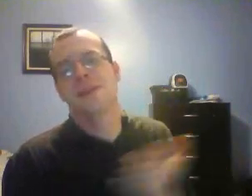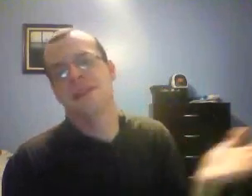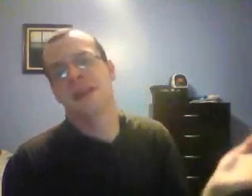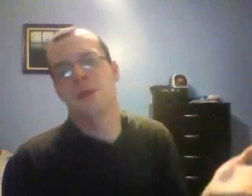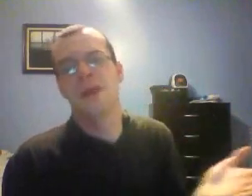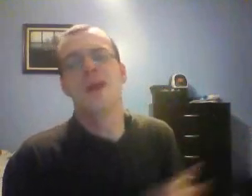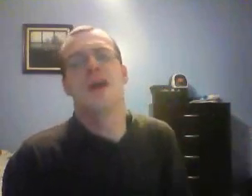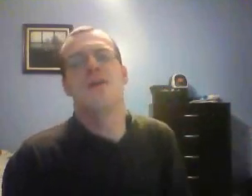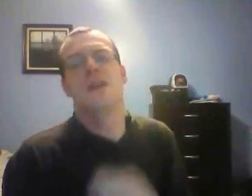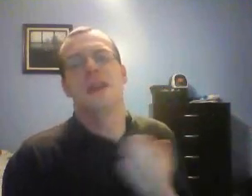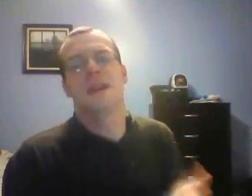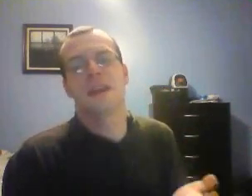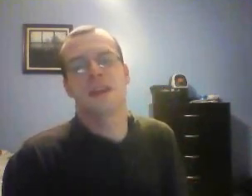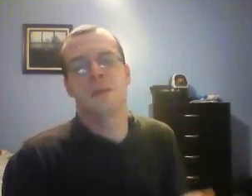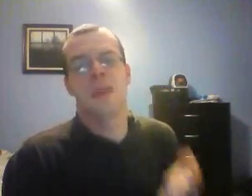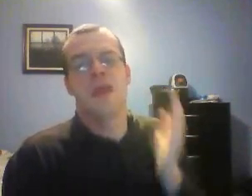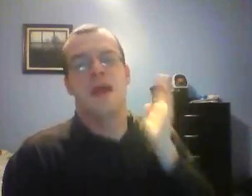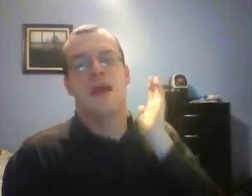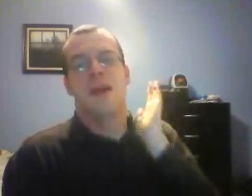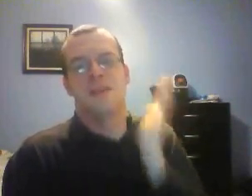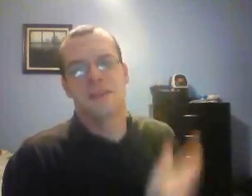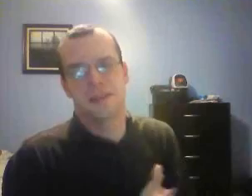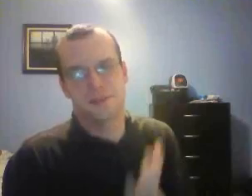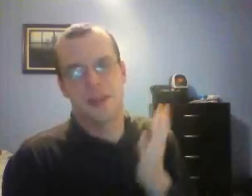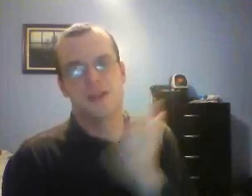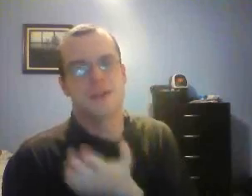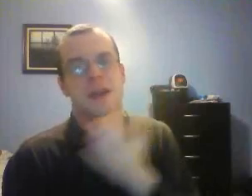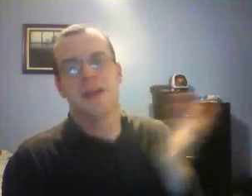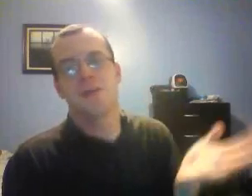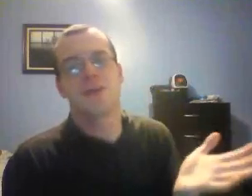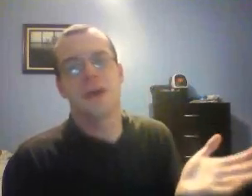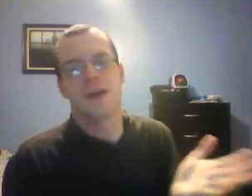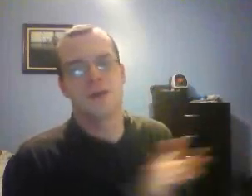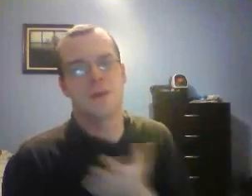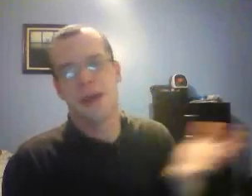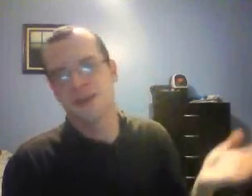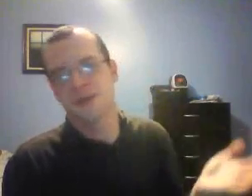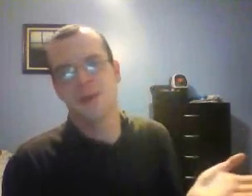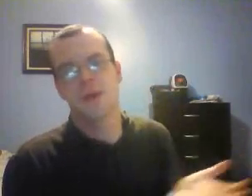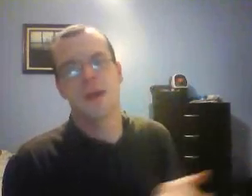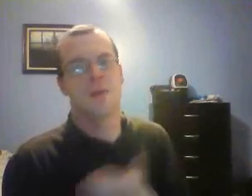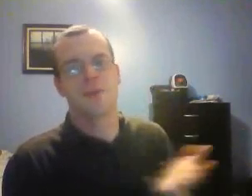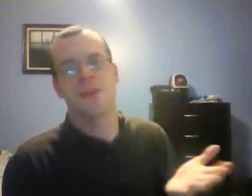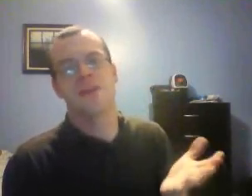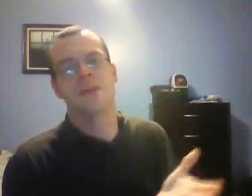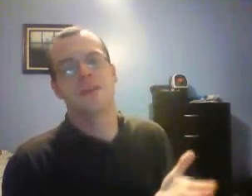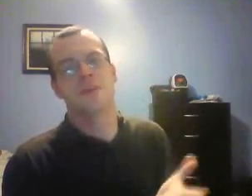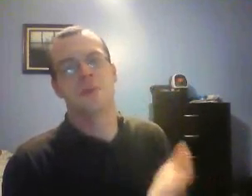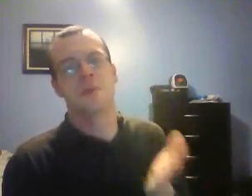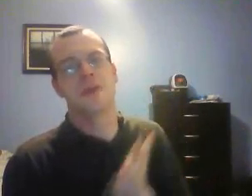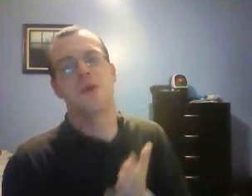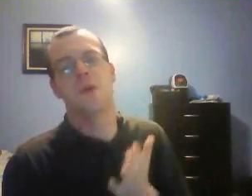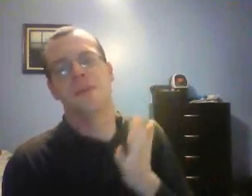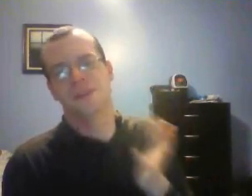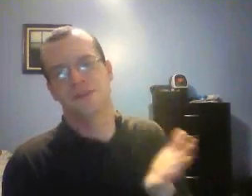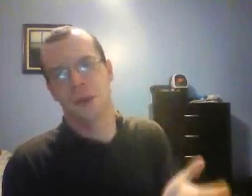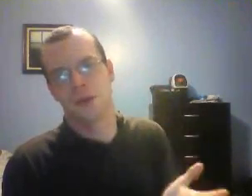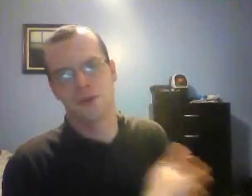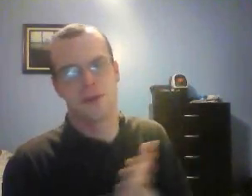basing out of the United Kingdom, it's this. Because I never thought, to be honest with you, I never thought WWE would go this far. Triple